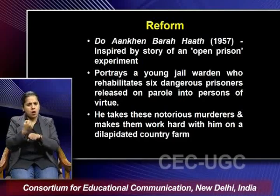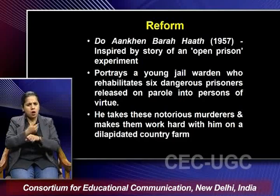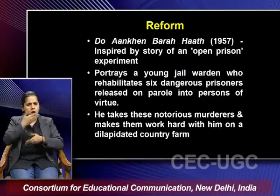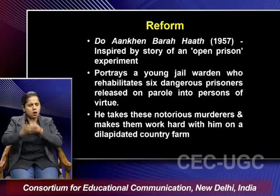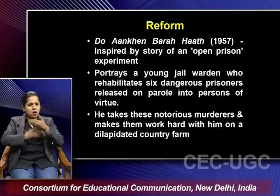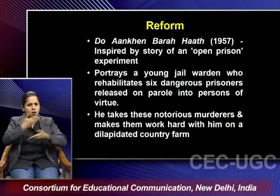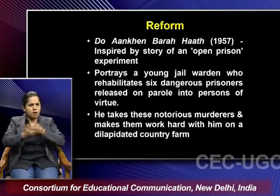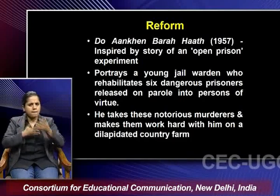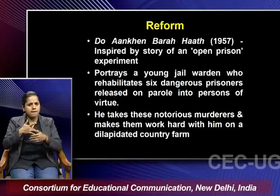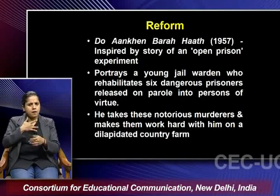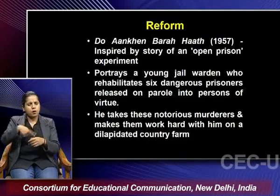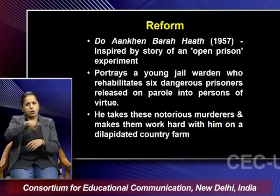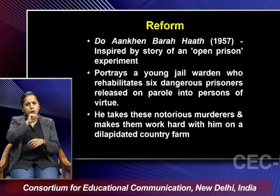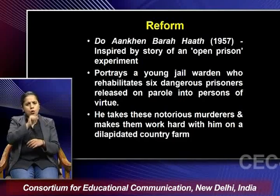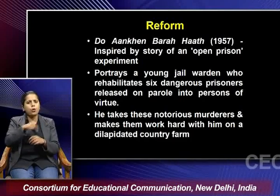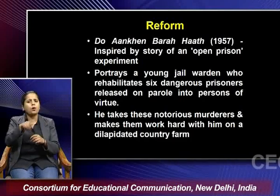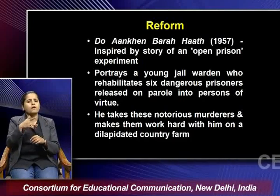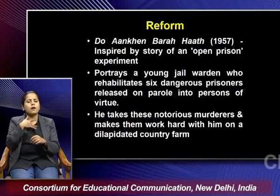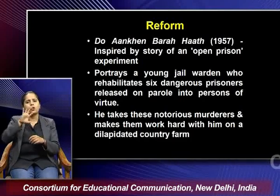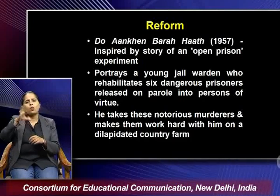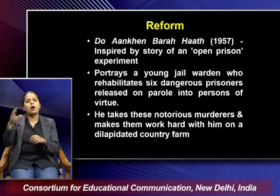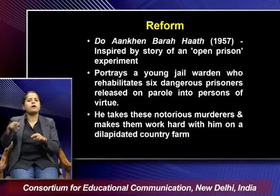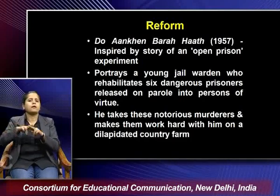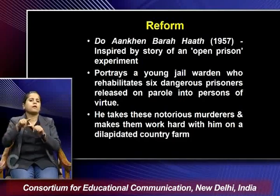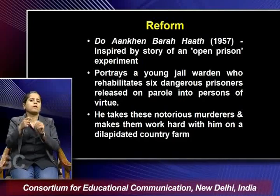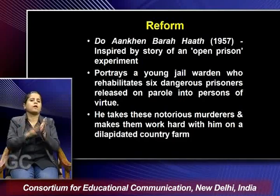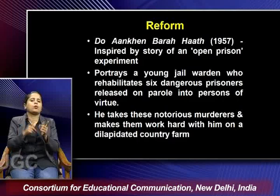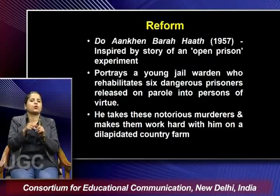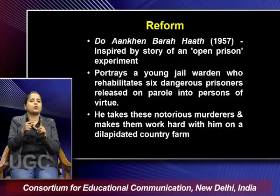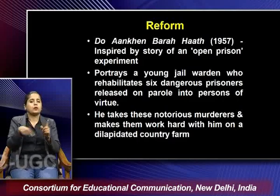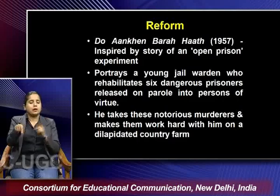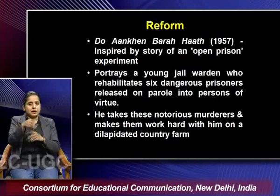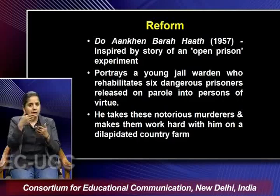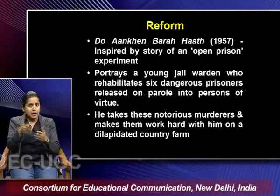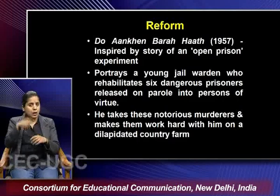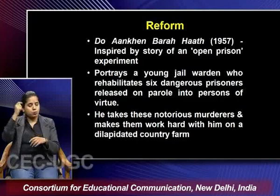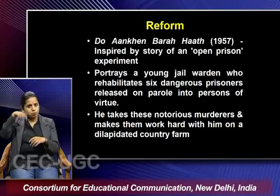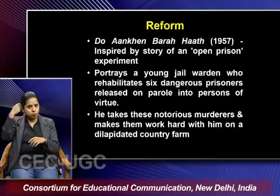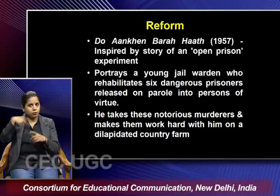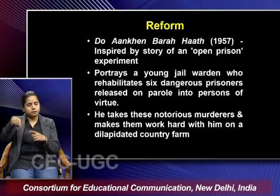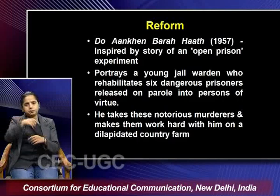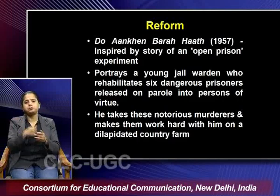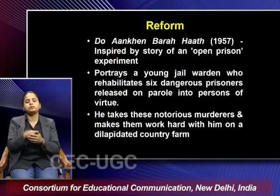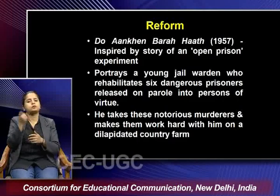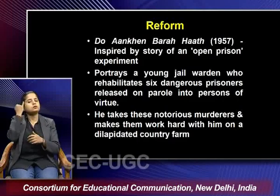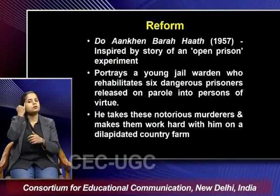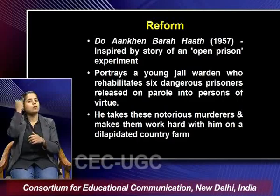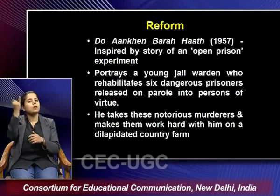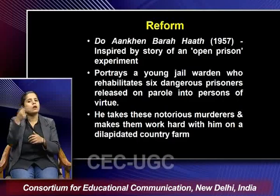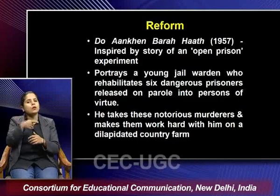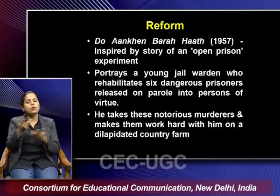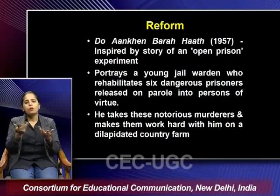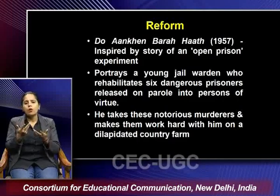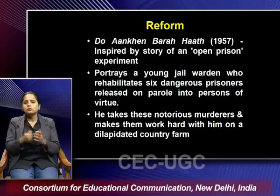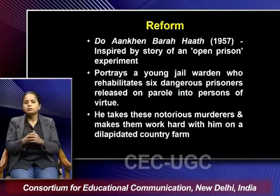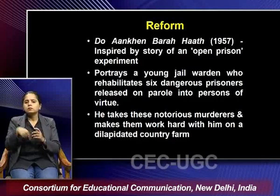him on a dilapidated country farm so in this particular film the idea of in